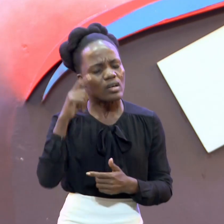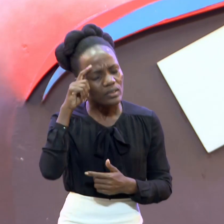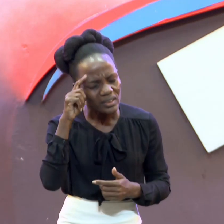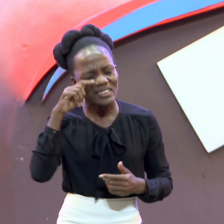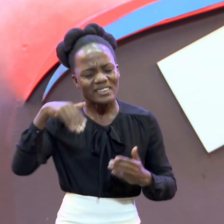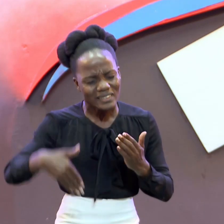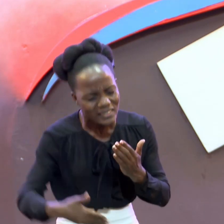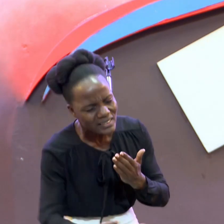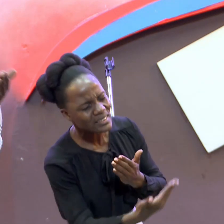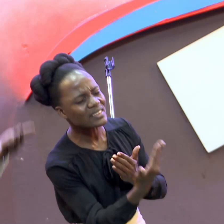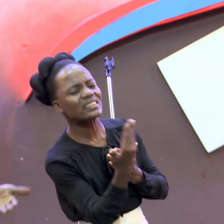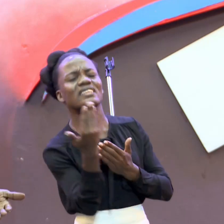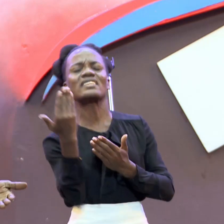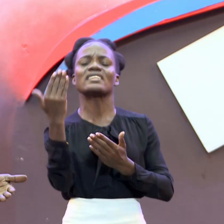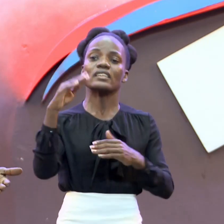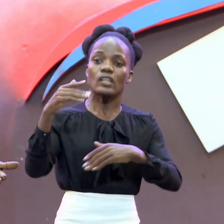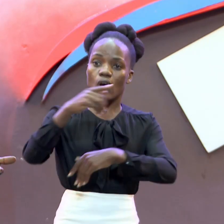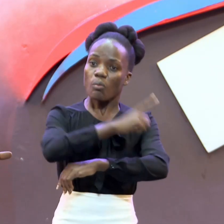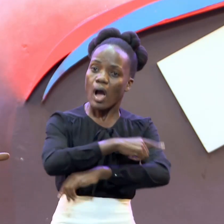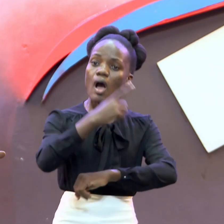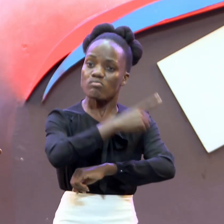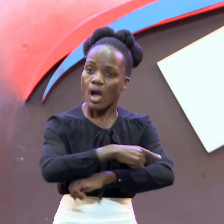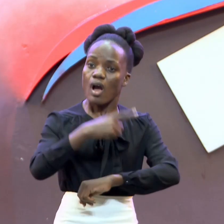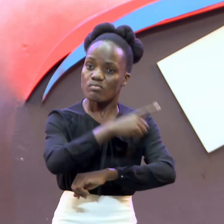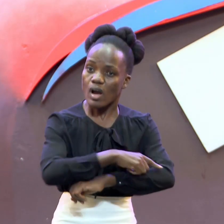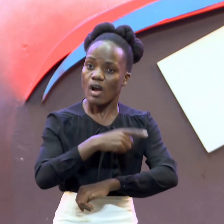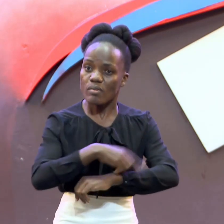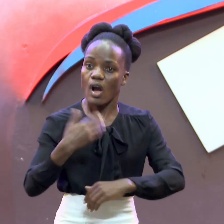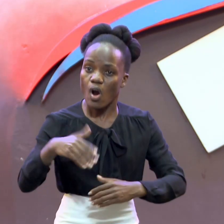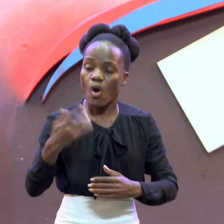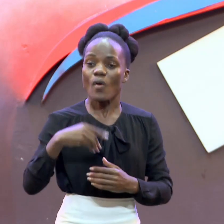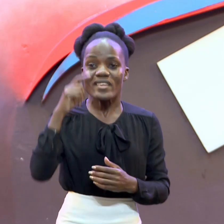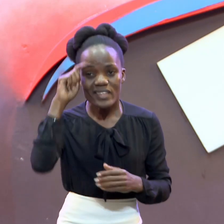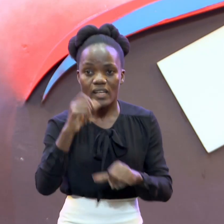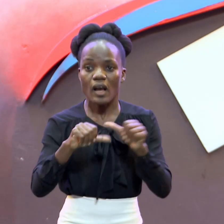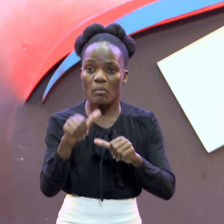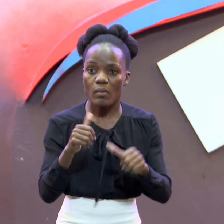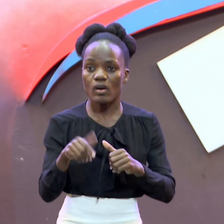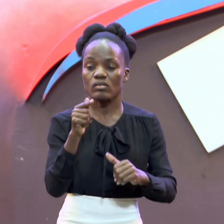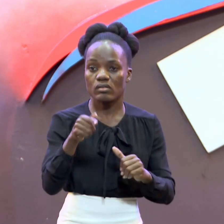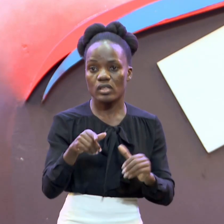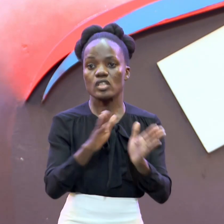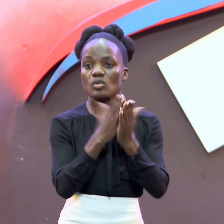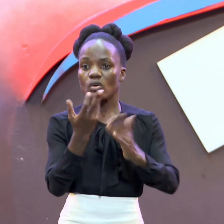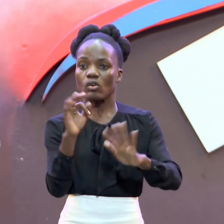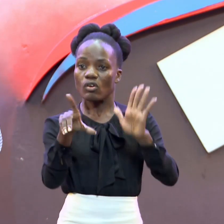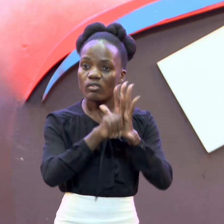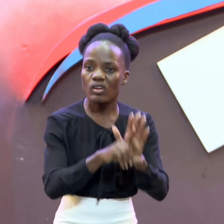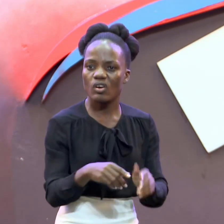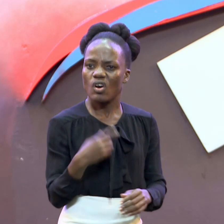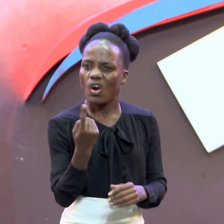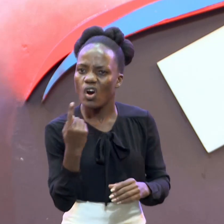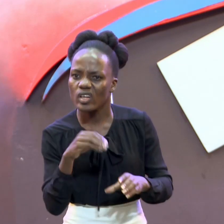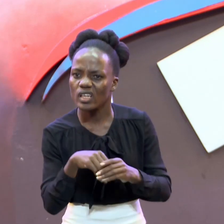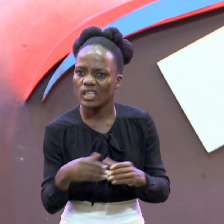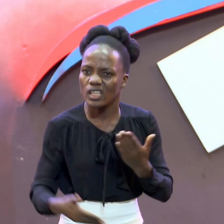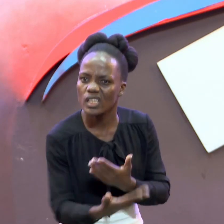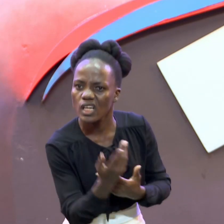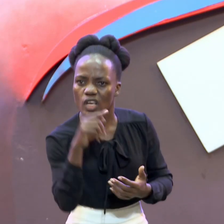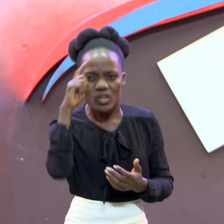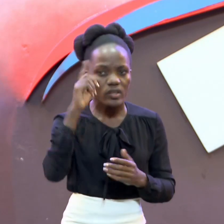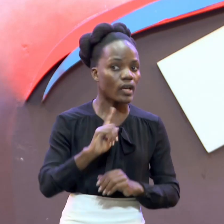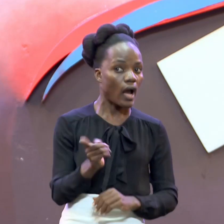And Night Not Just During The Day No Not Just During The Night No But Day And